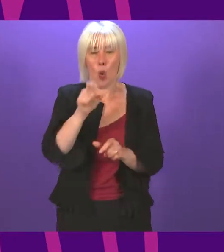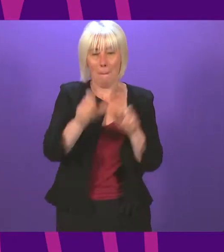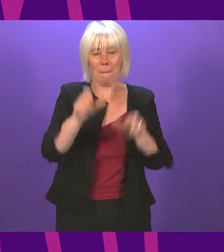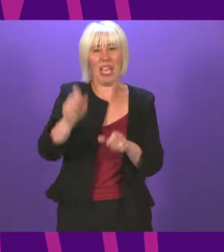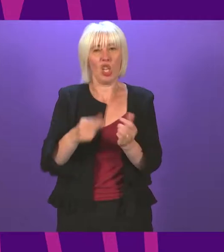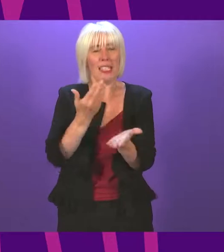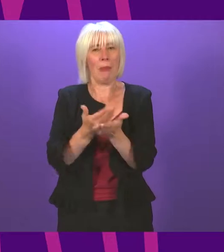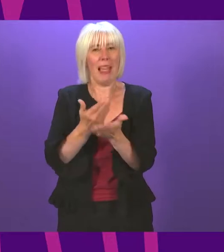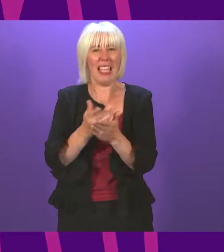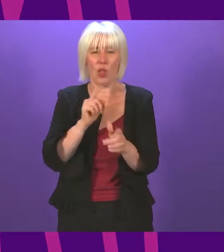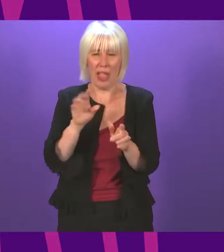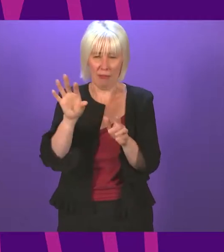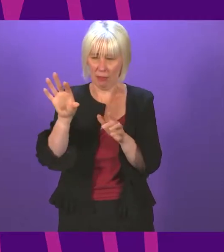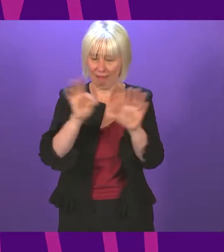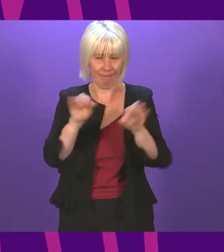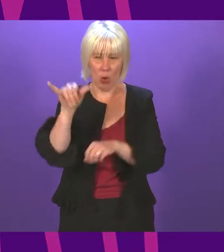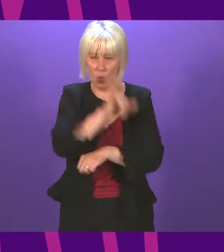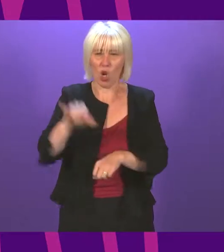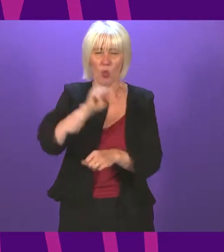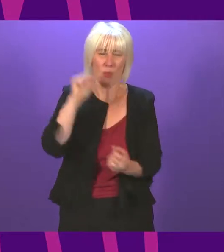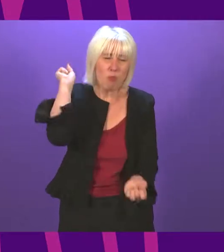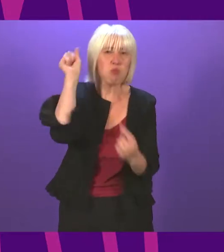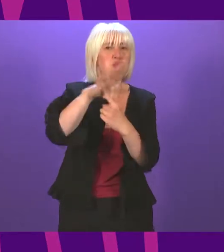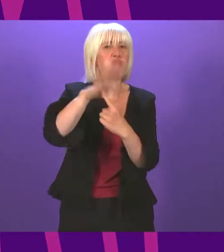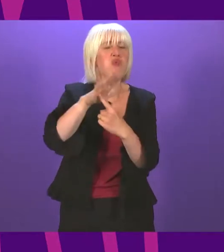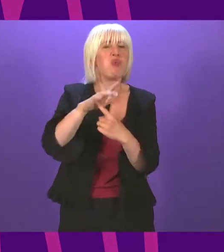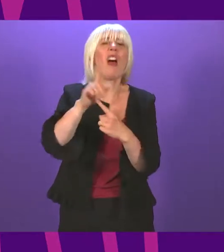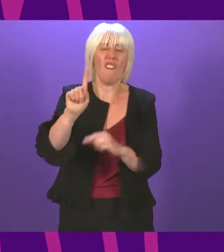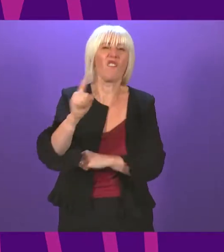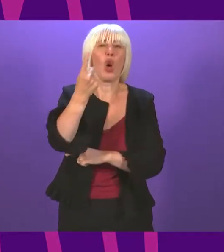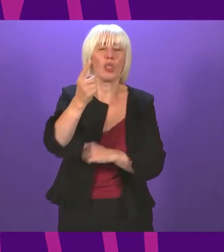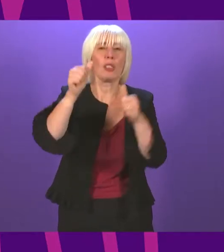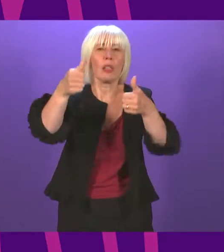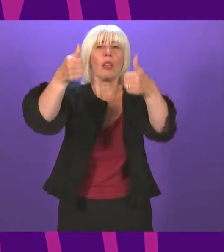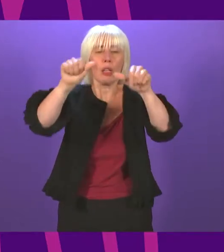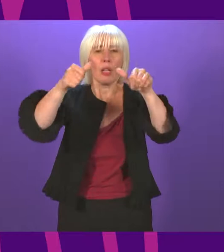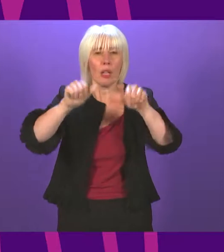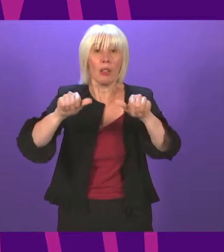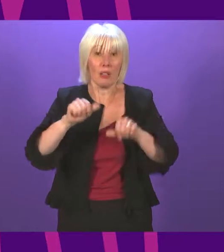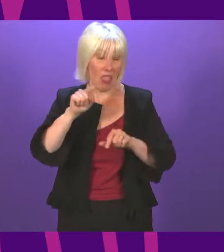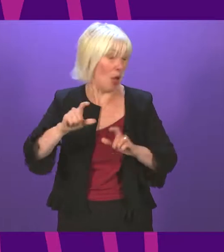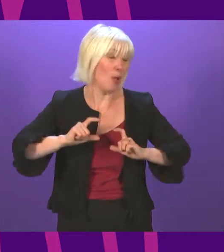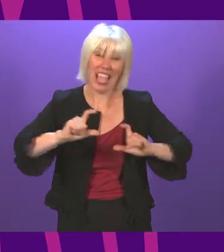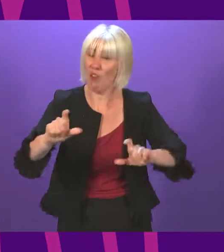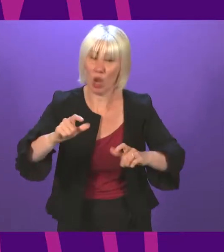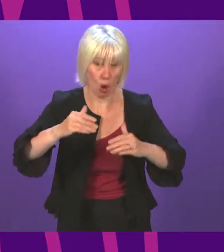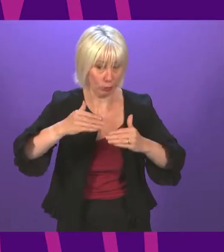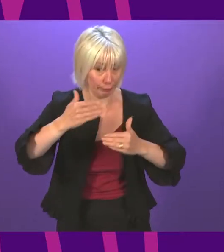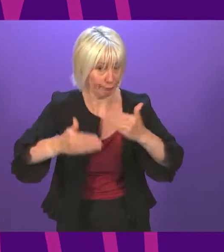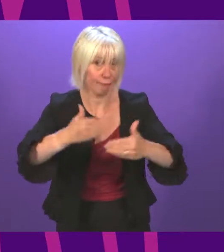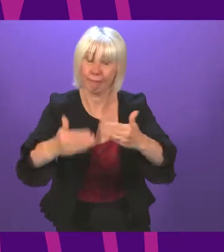having to triage patients so that the most urgent cases will be seen first and the reality is that this will continue for some time.